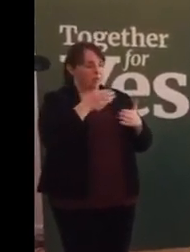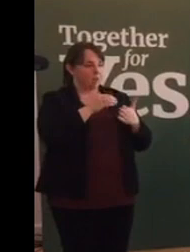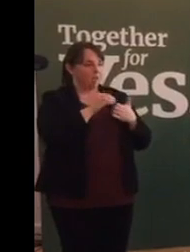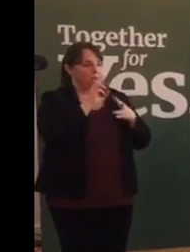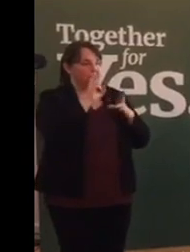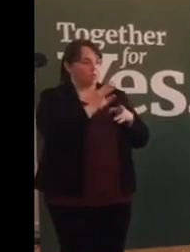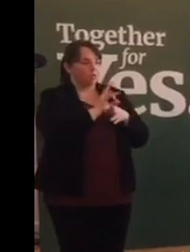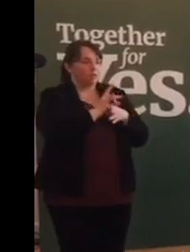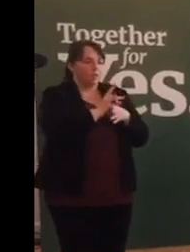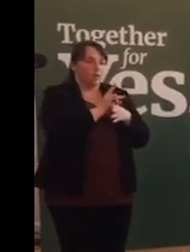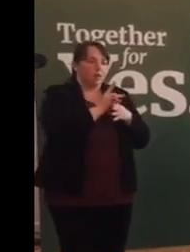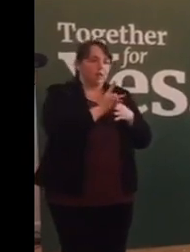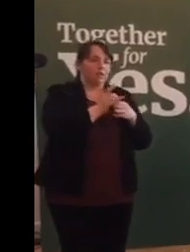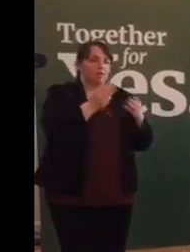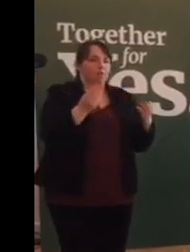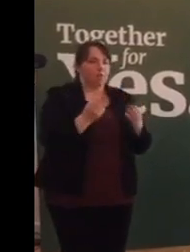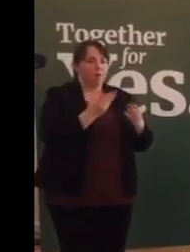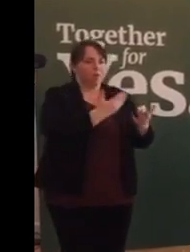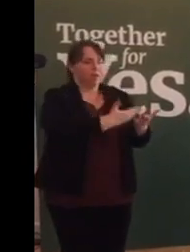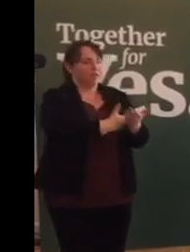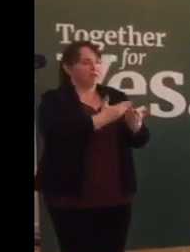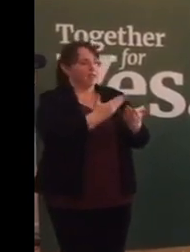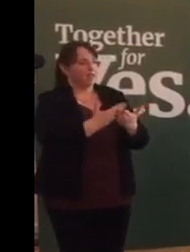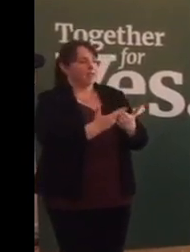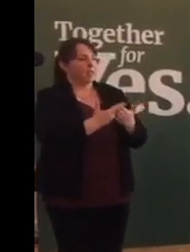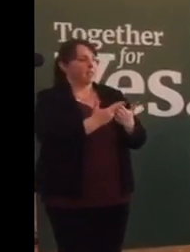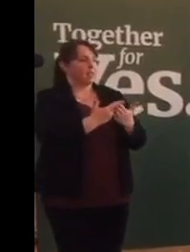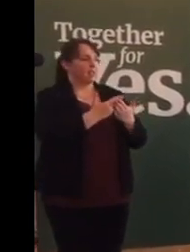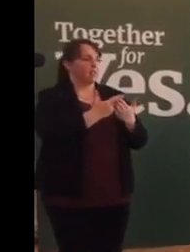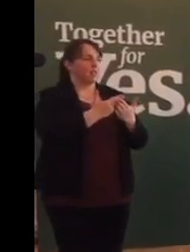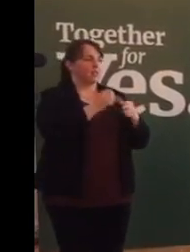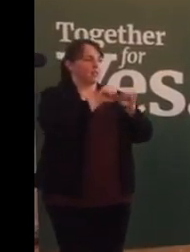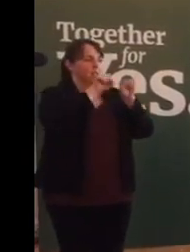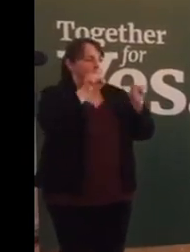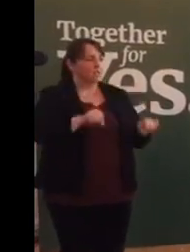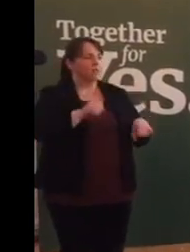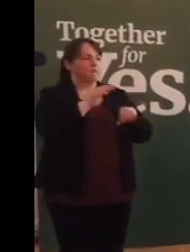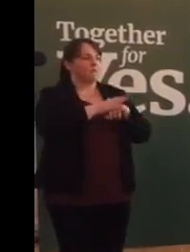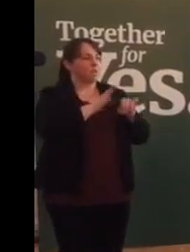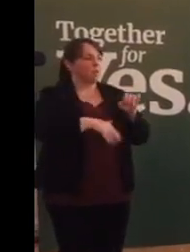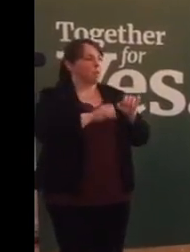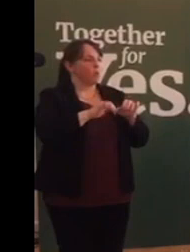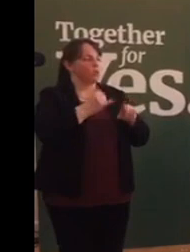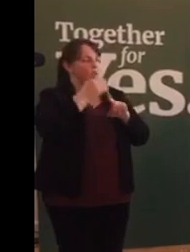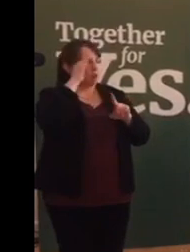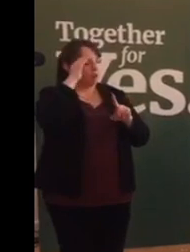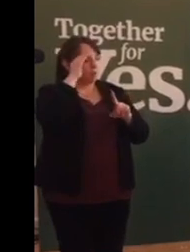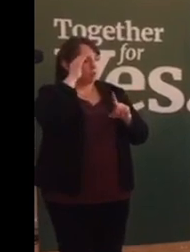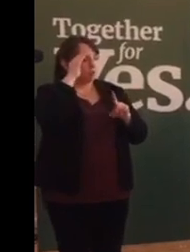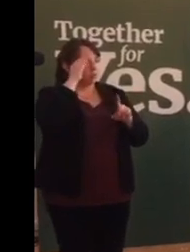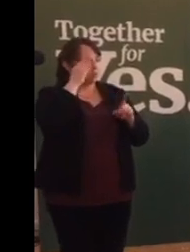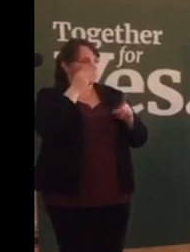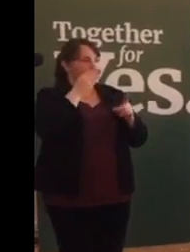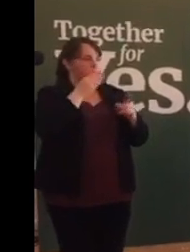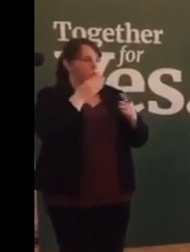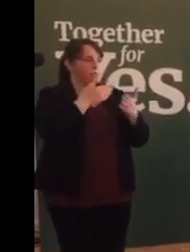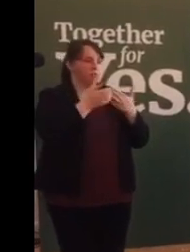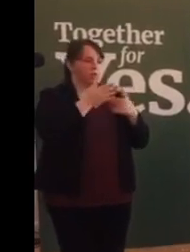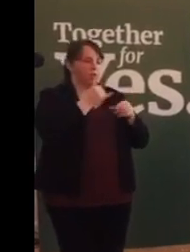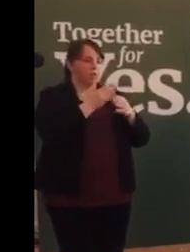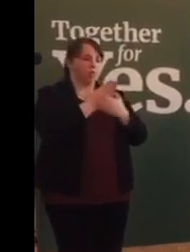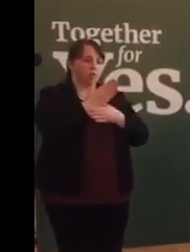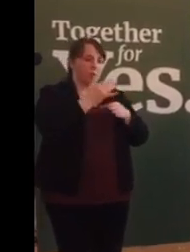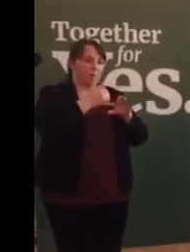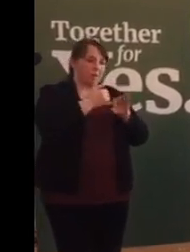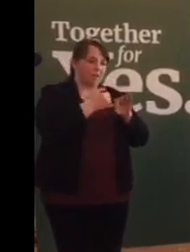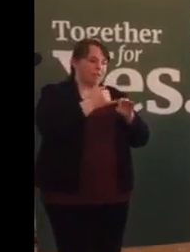kind of properly legalised abortion system, whether through medical intervention or